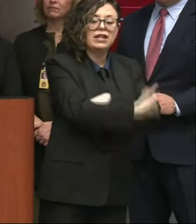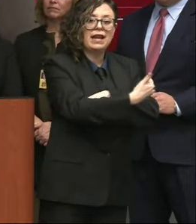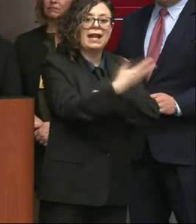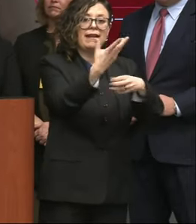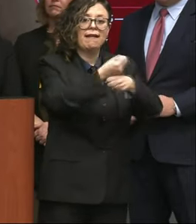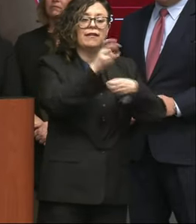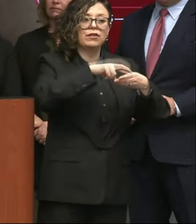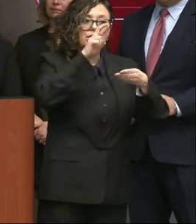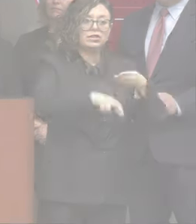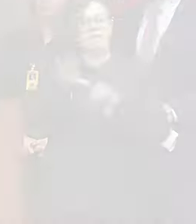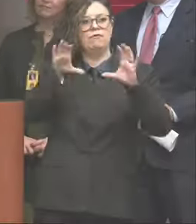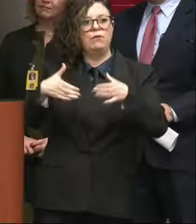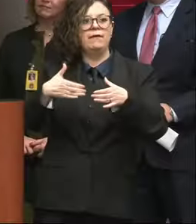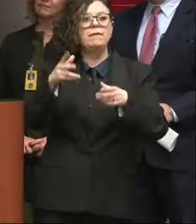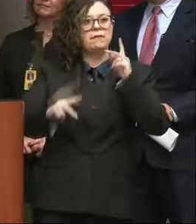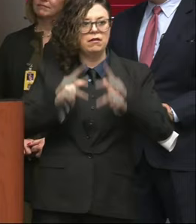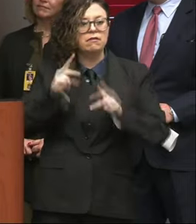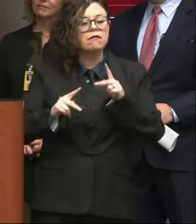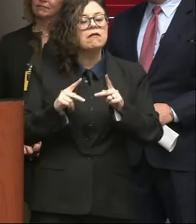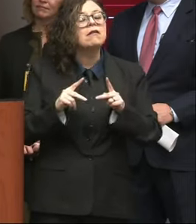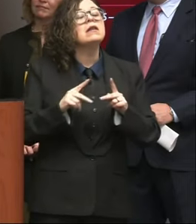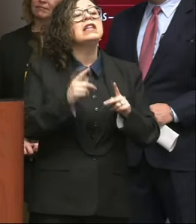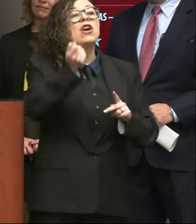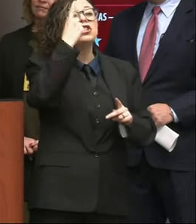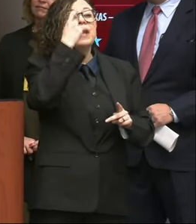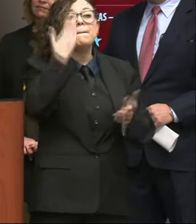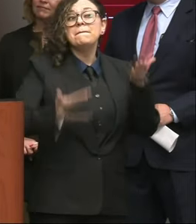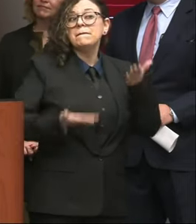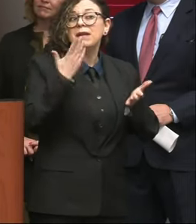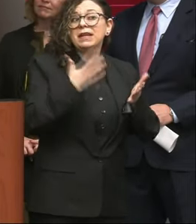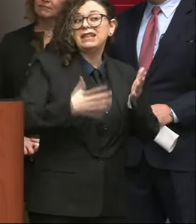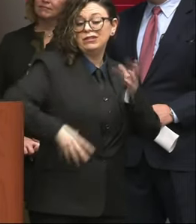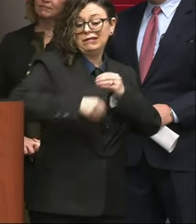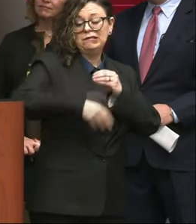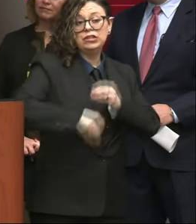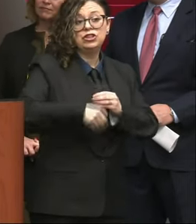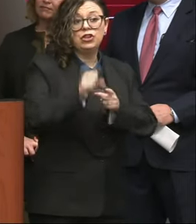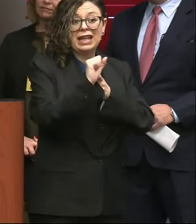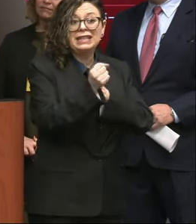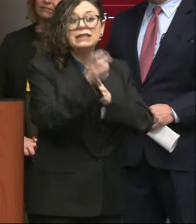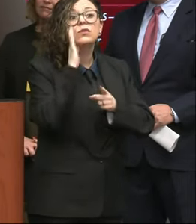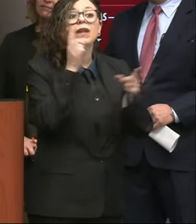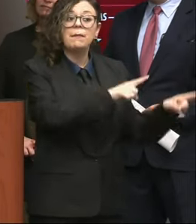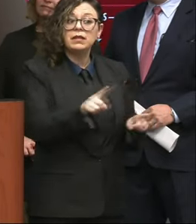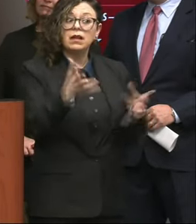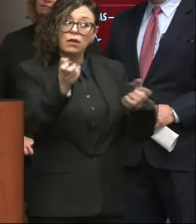6 p.m. last night. There may be additional cases that we identify. I do want to prepare you for that.